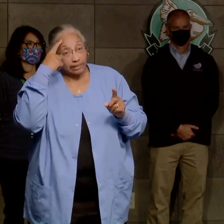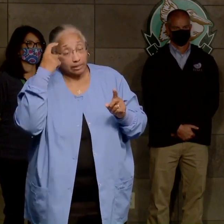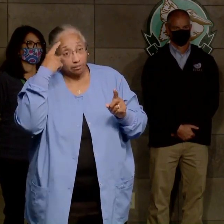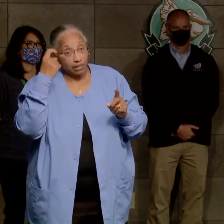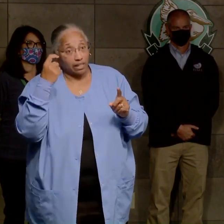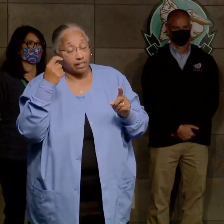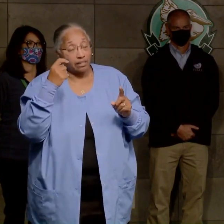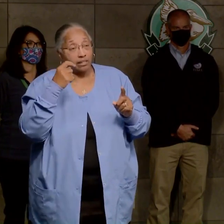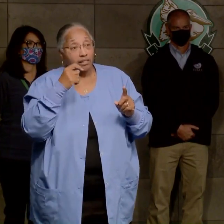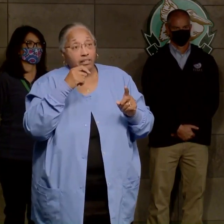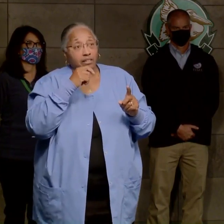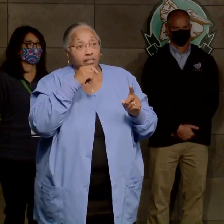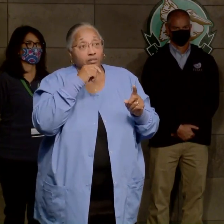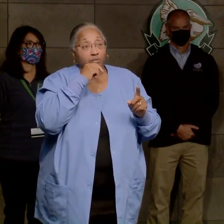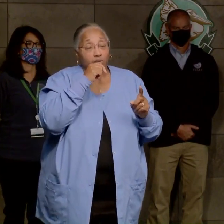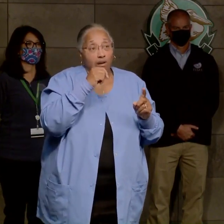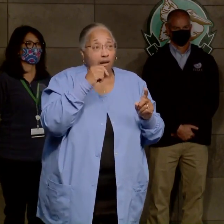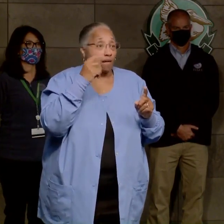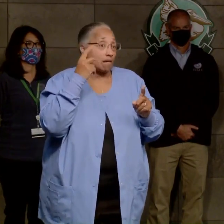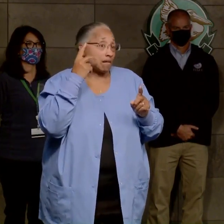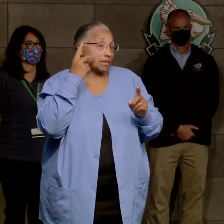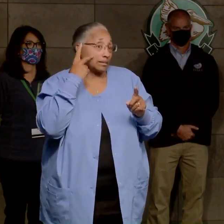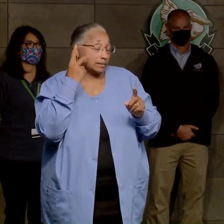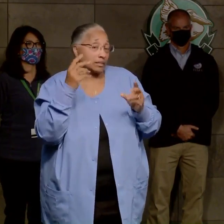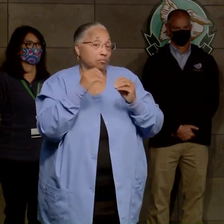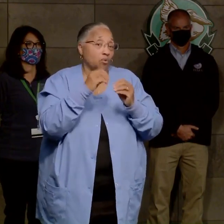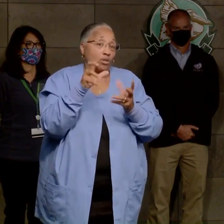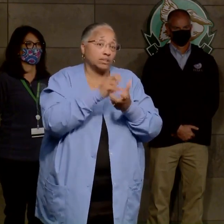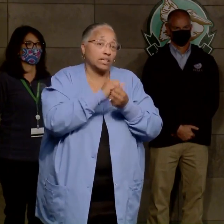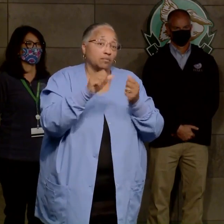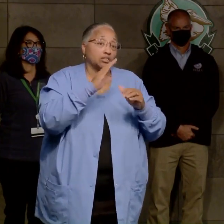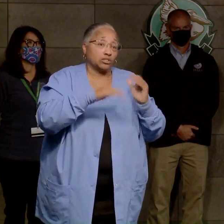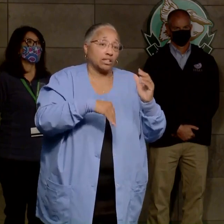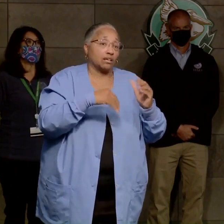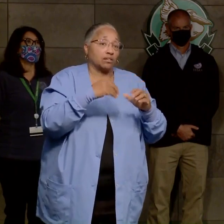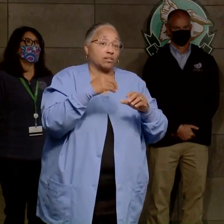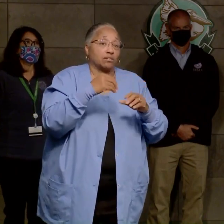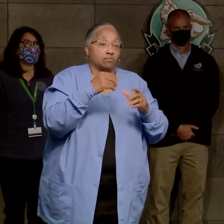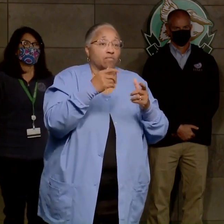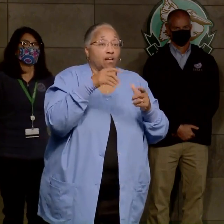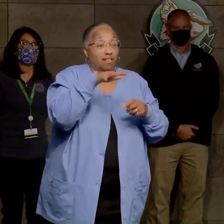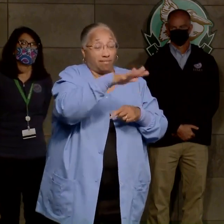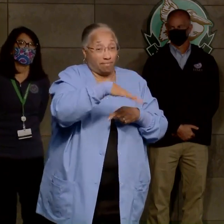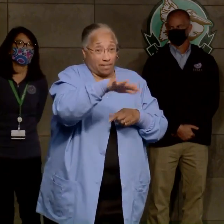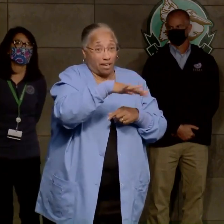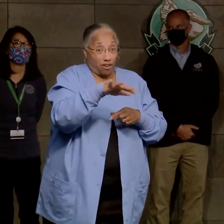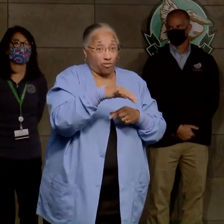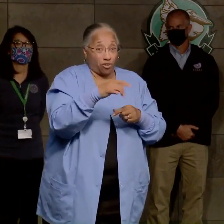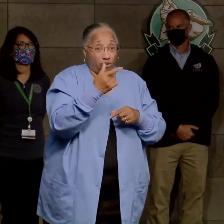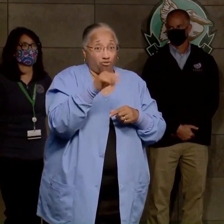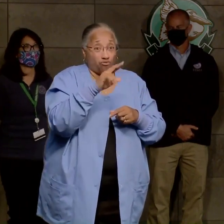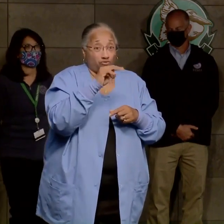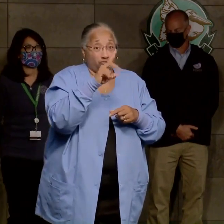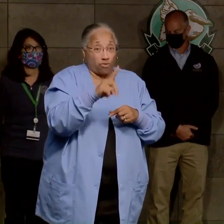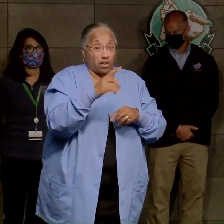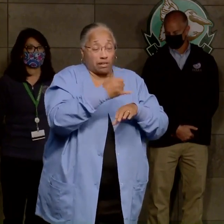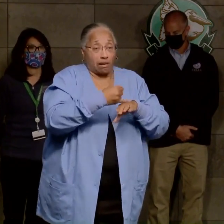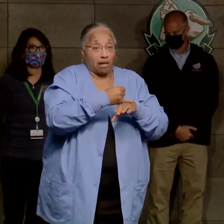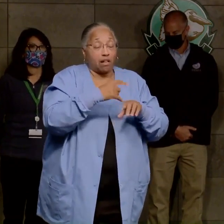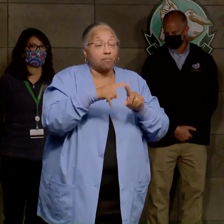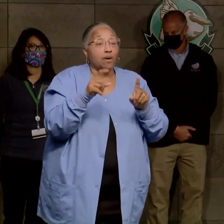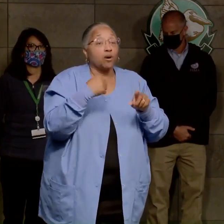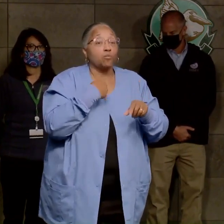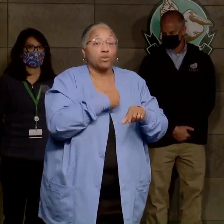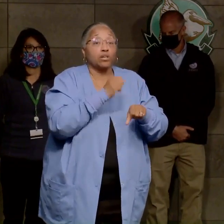is more concentrated than down around Port Fouchon and Grand Isle. But, you we're going to be working to get people